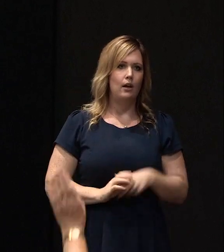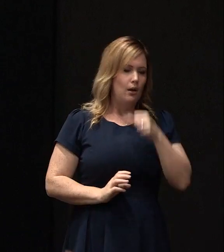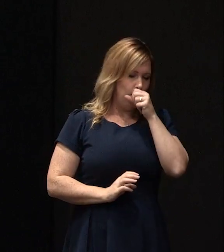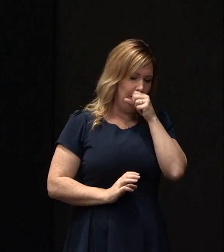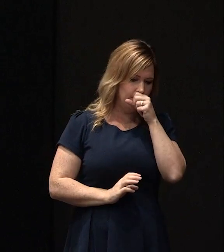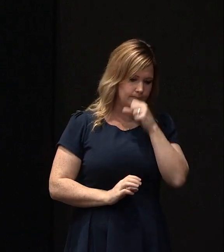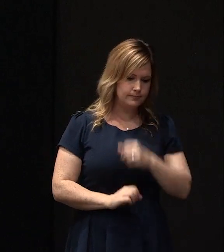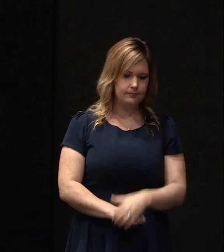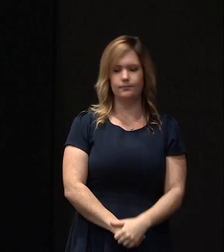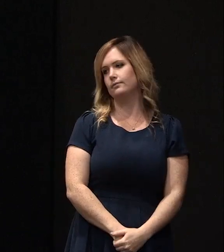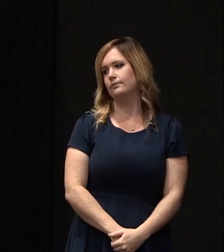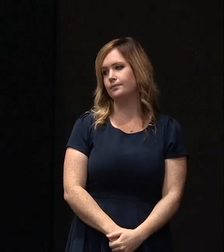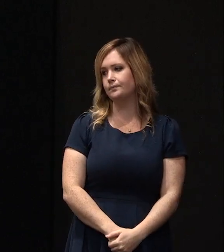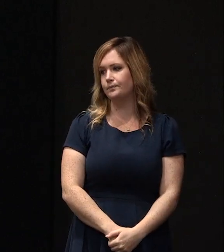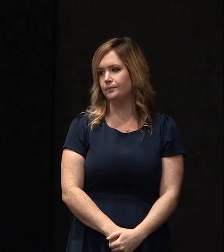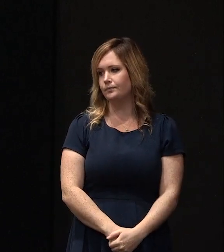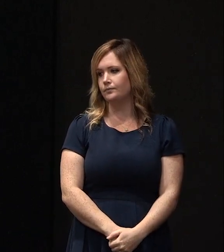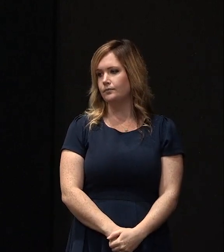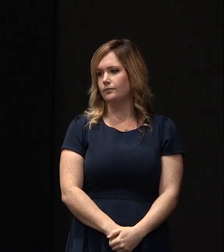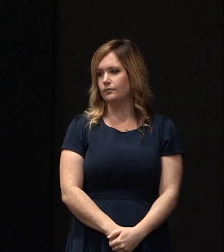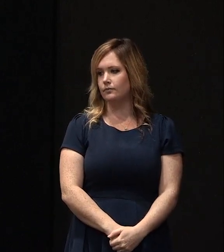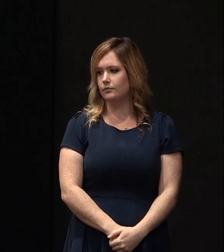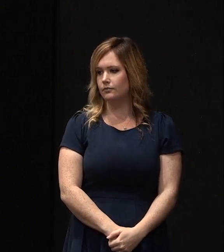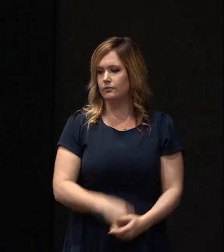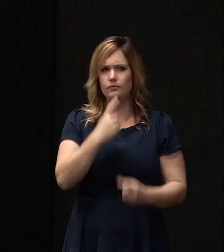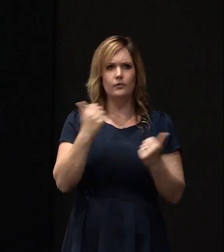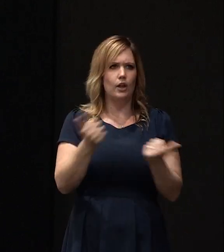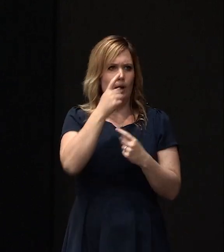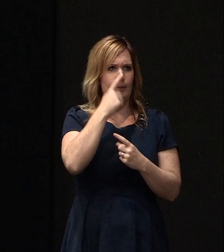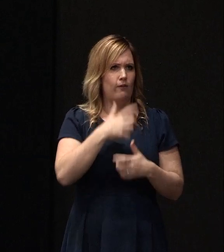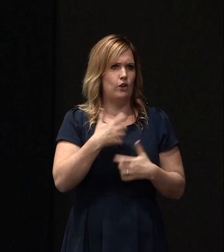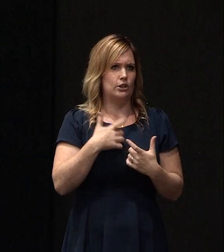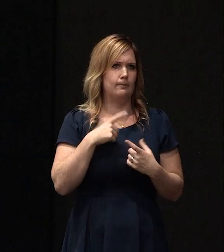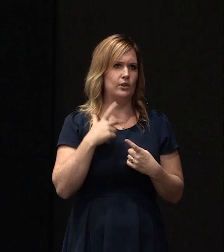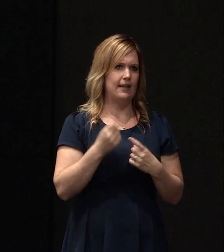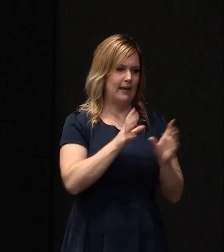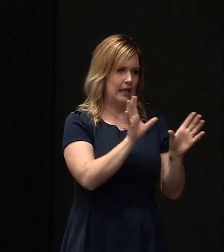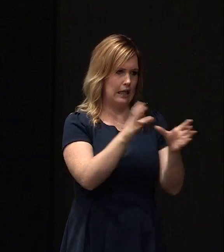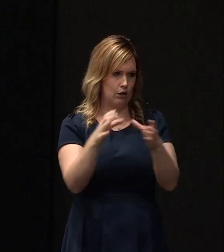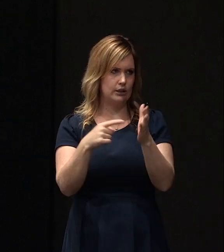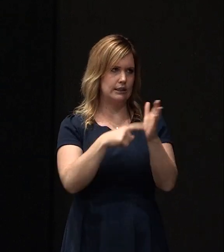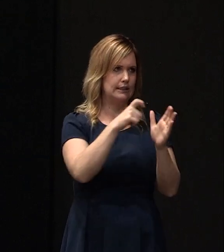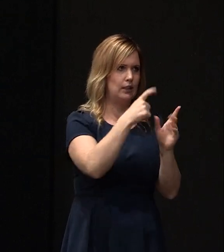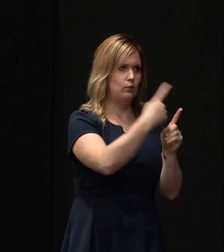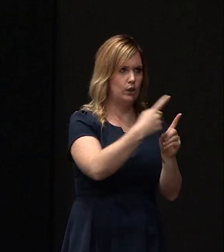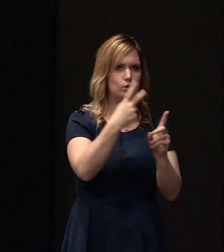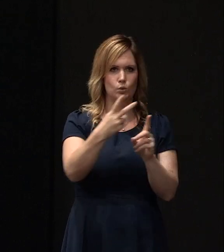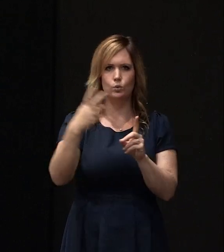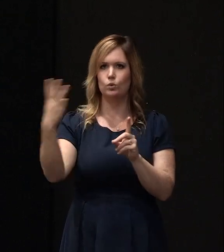So I mean, I think there was a lot of frustration from a lot of people that we did have these different technical categories of